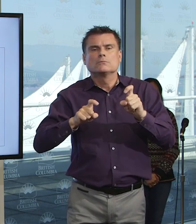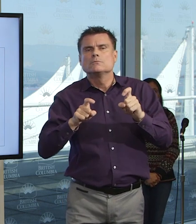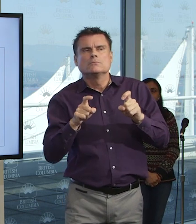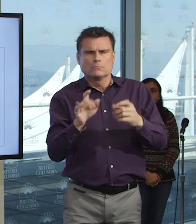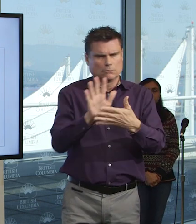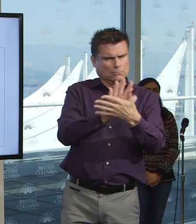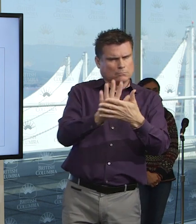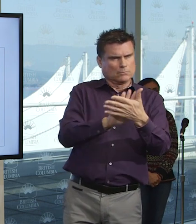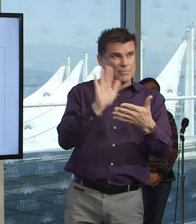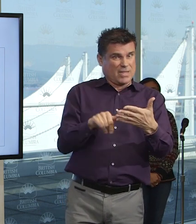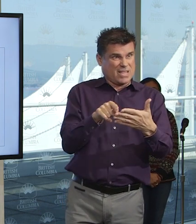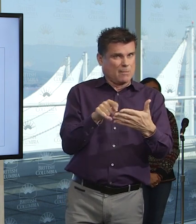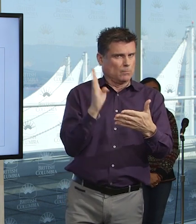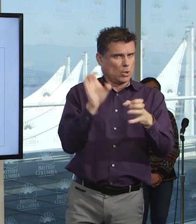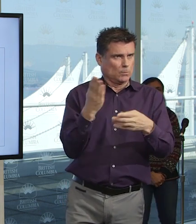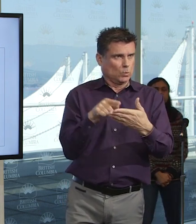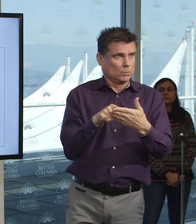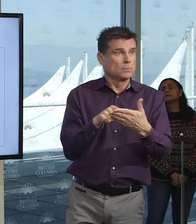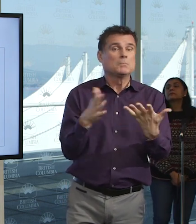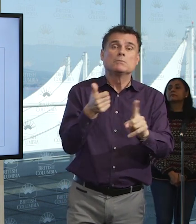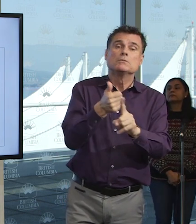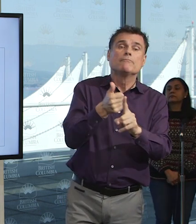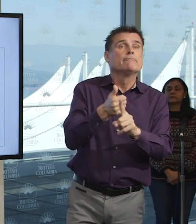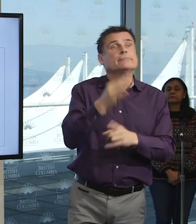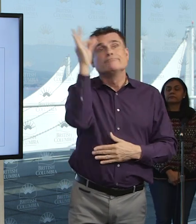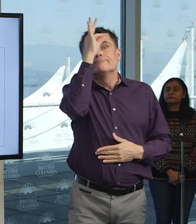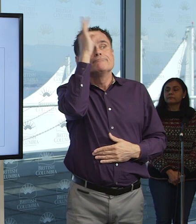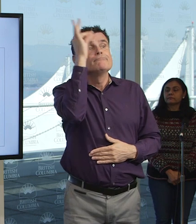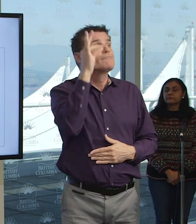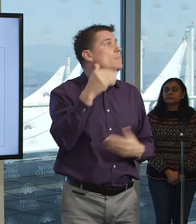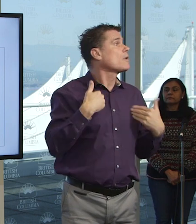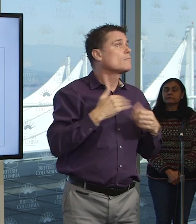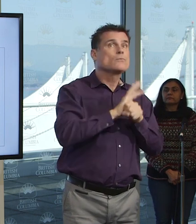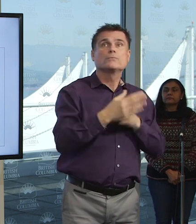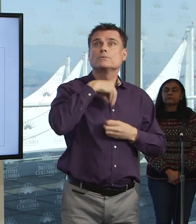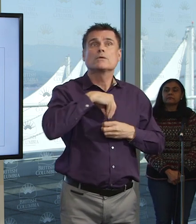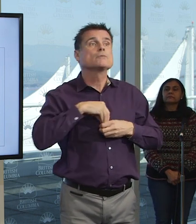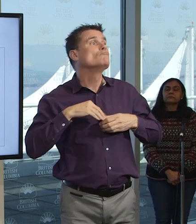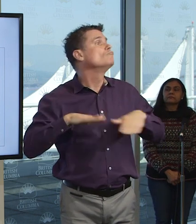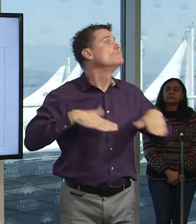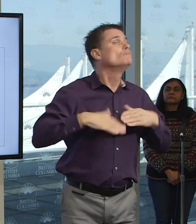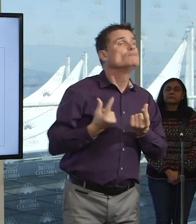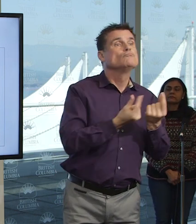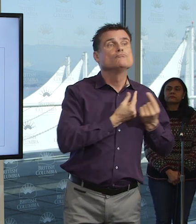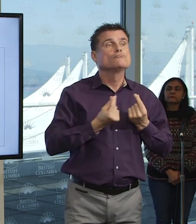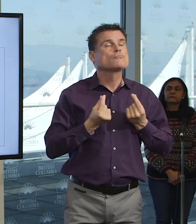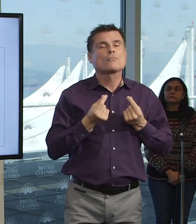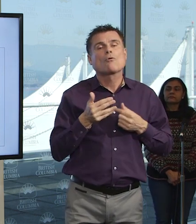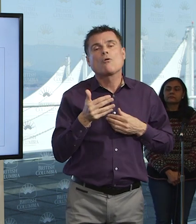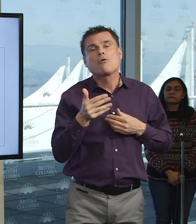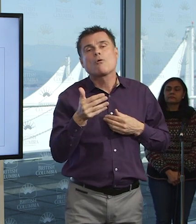some point, they realize they're sick. They may see their health care provider. They may go to one of our assessment centers now. And they get a test.